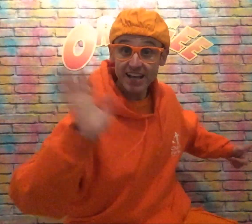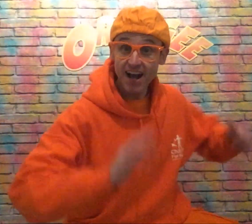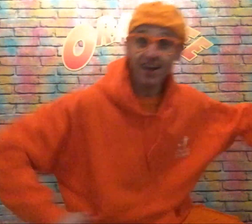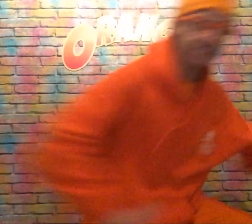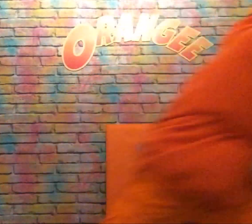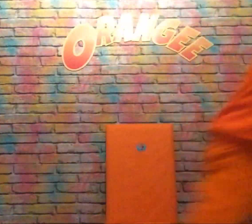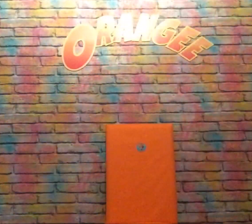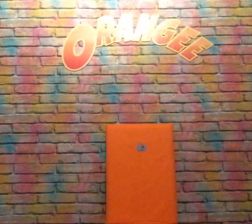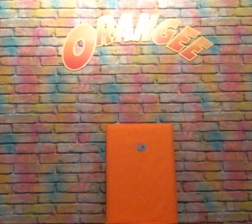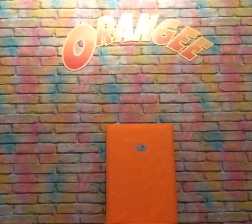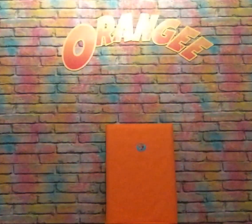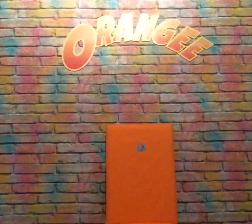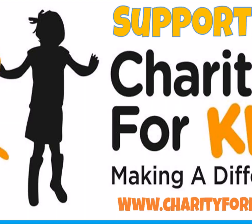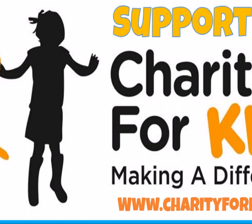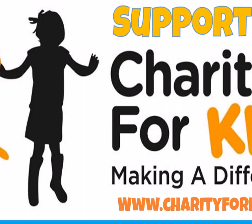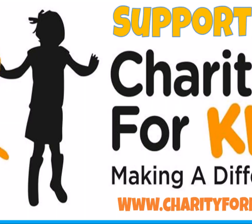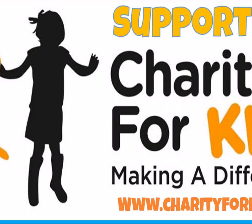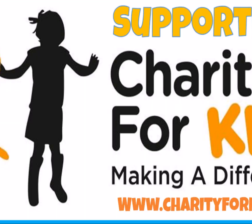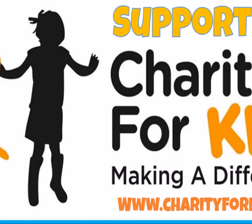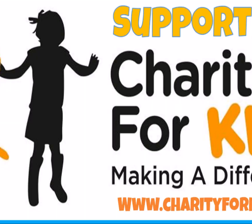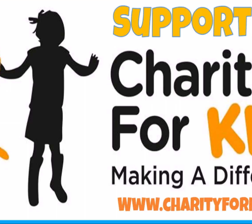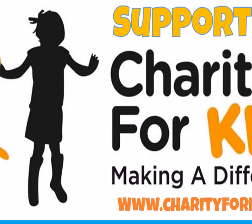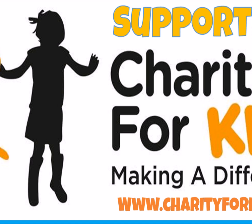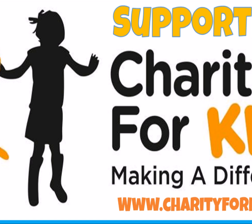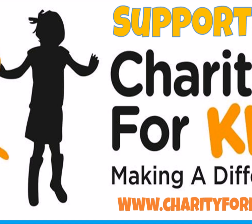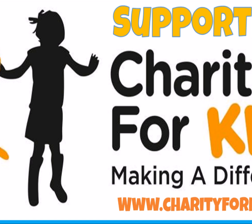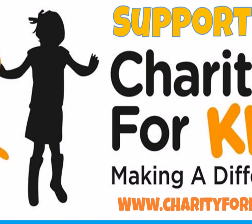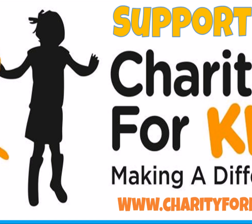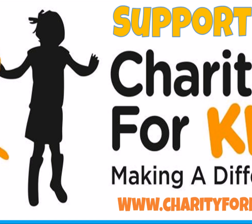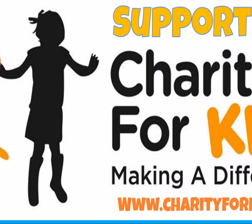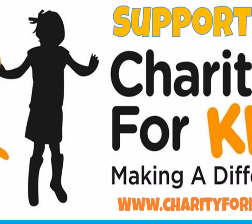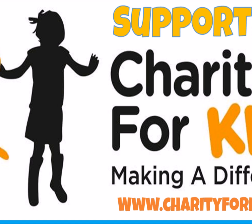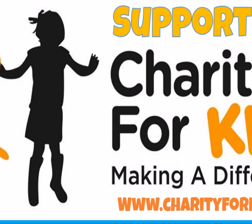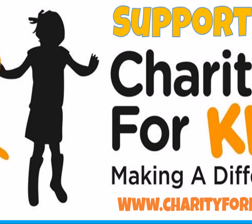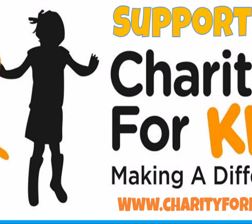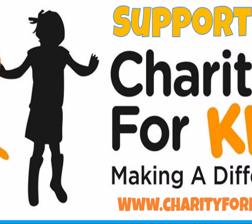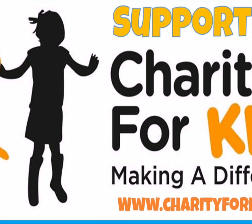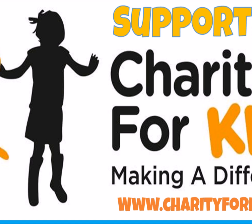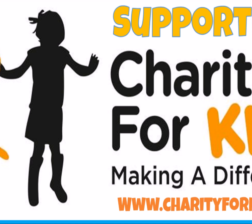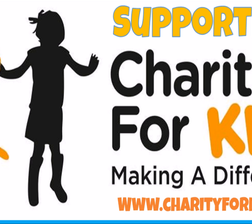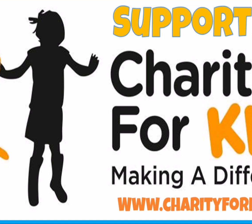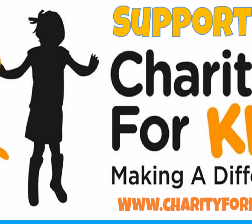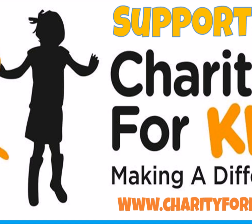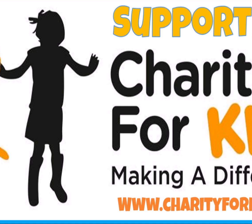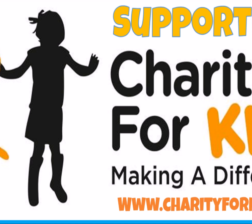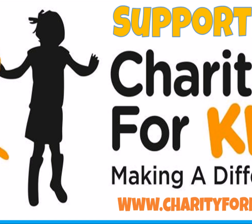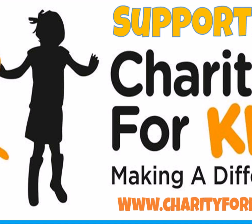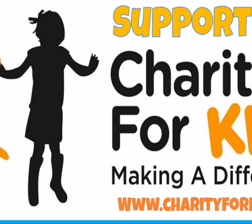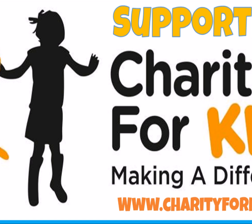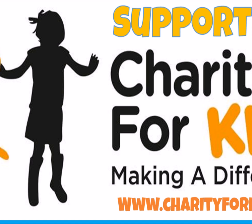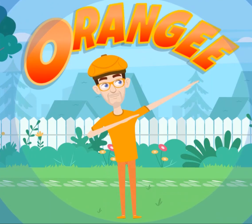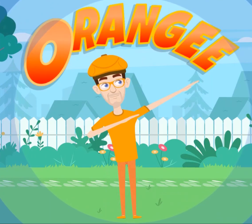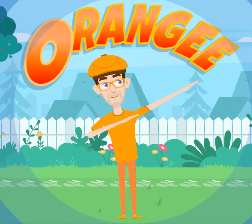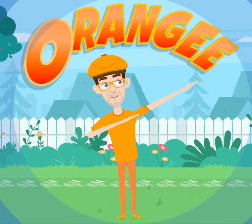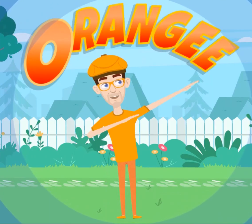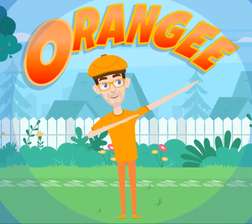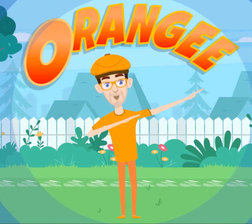see ya Supporting charity for kids Hashtag making a difference Orange E,